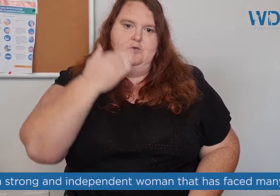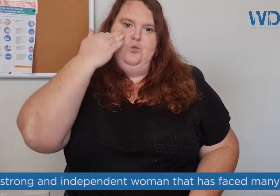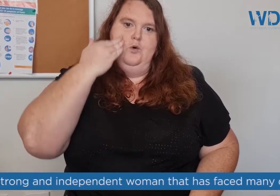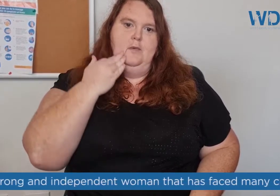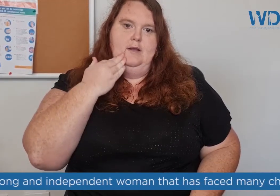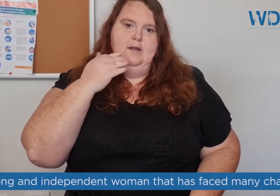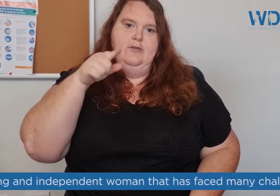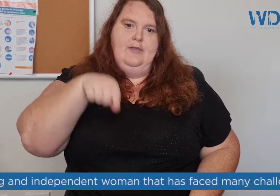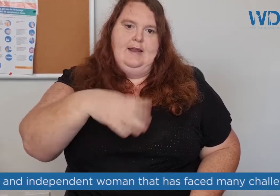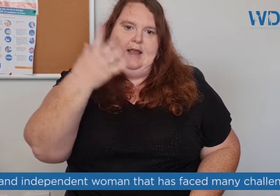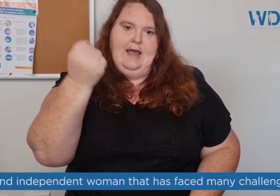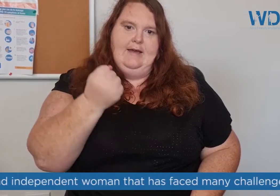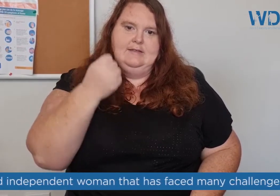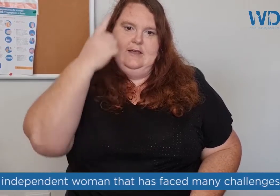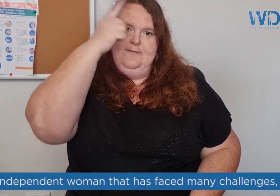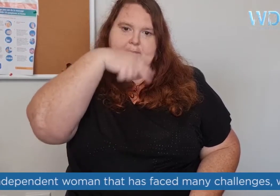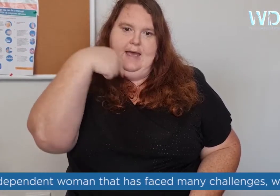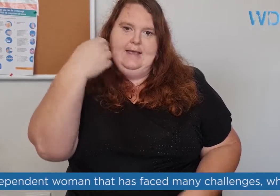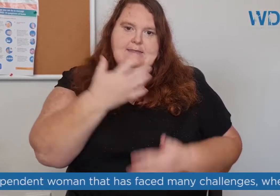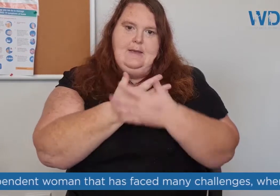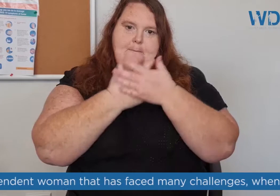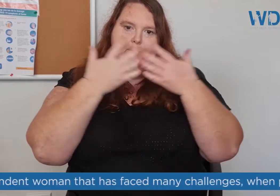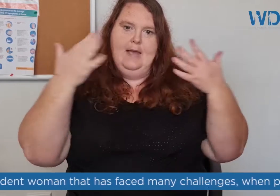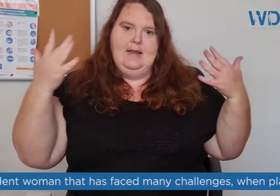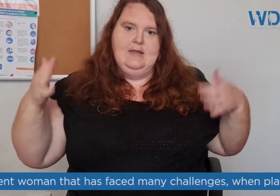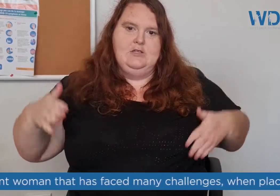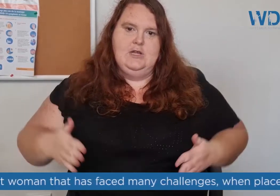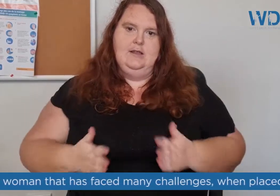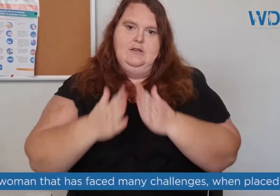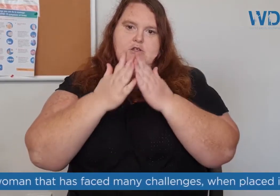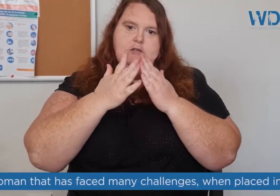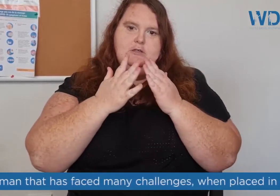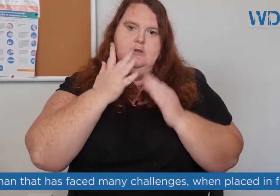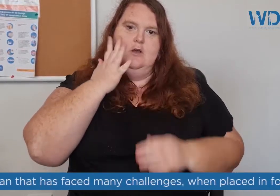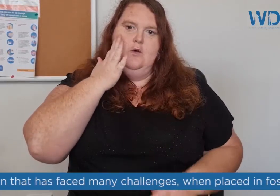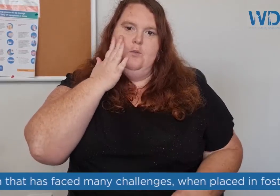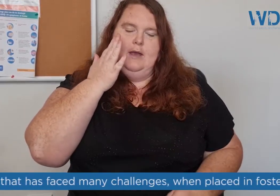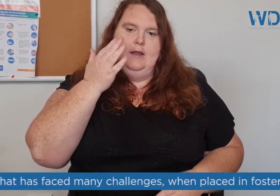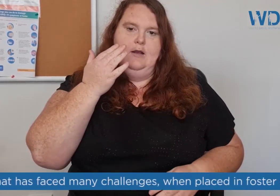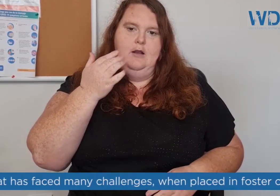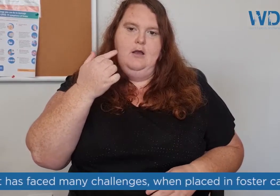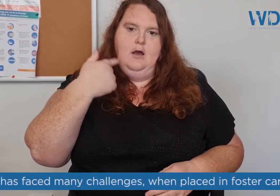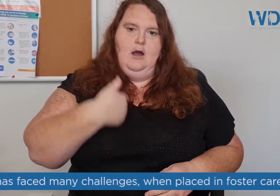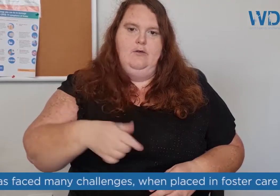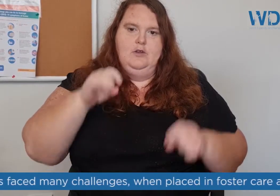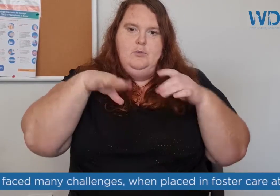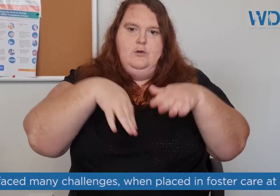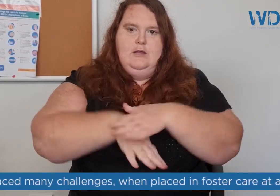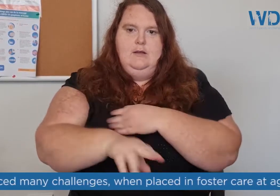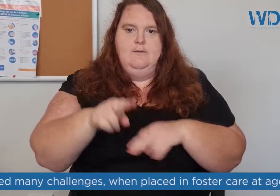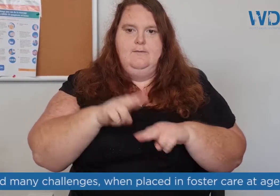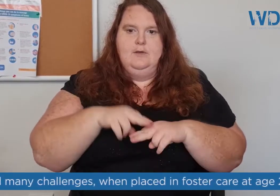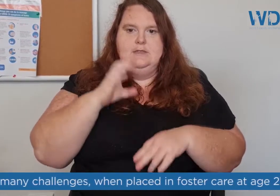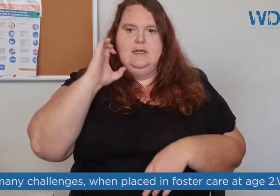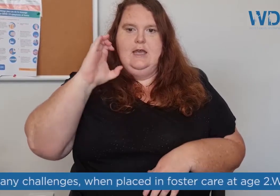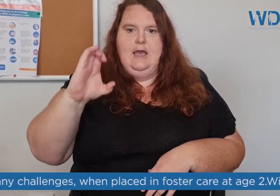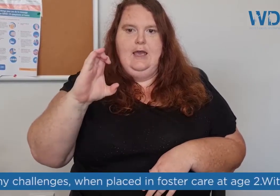woman that has faced many challenges when I was put in foster care